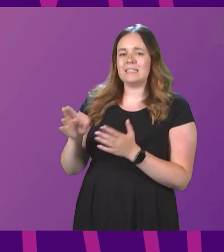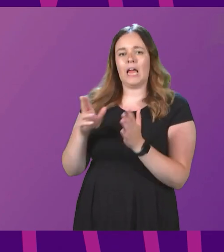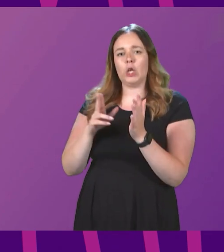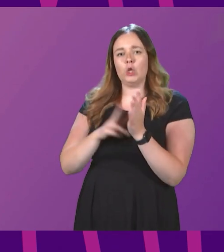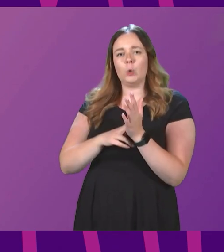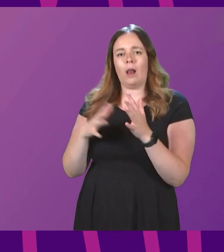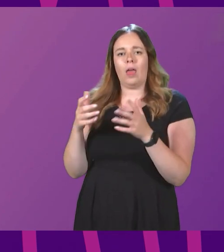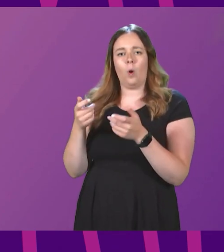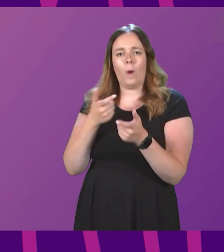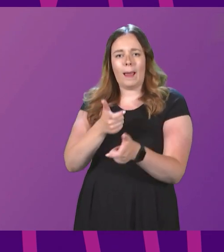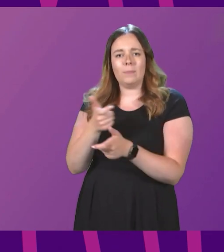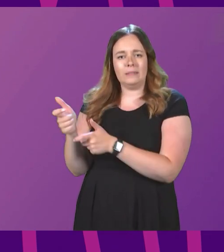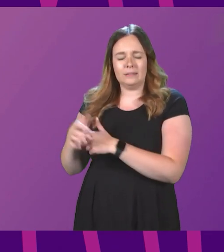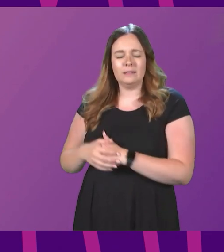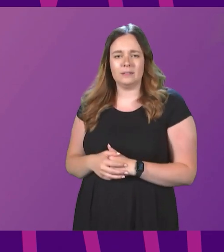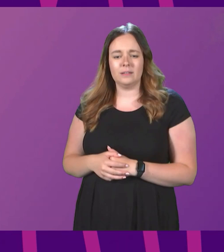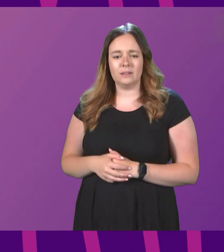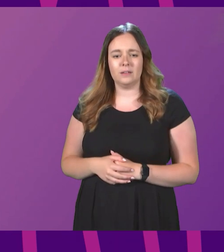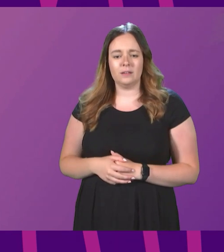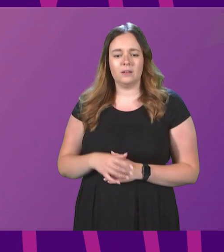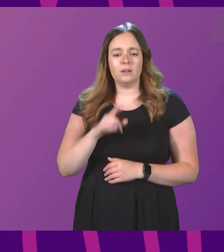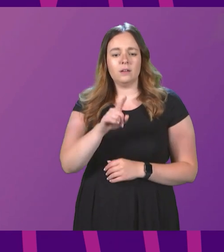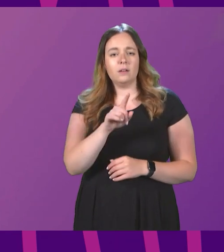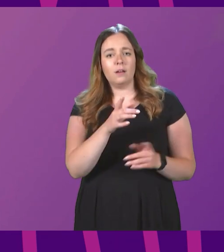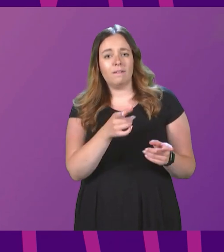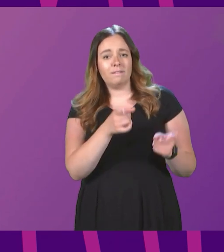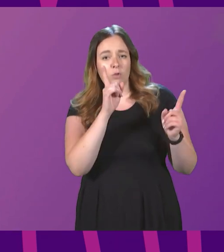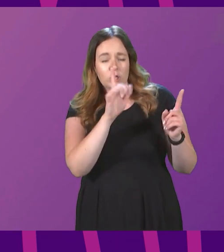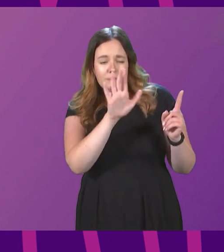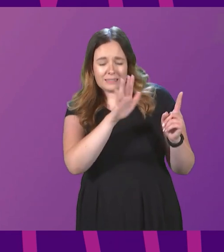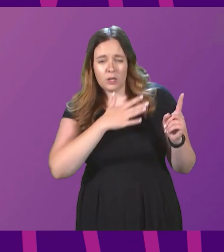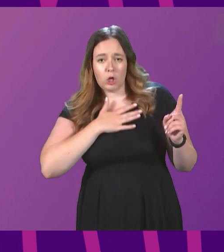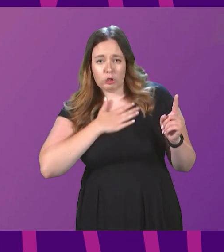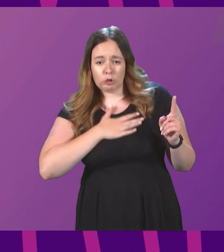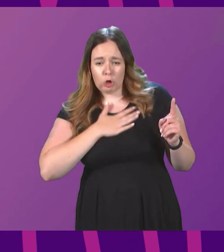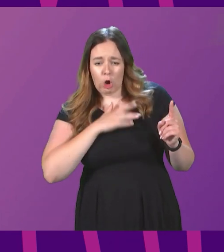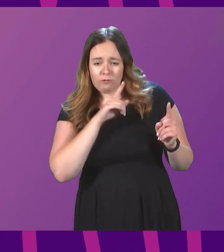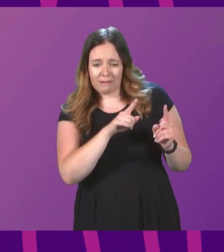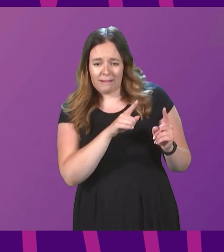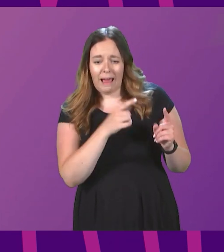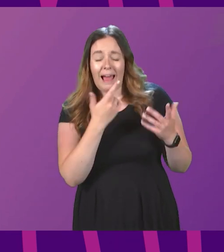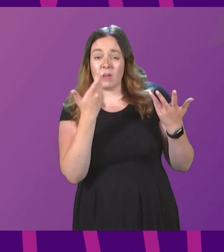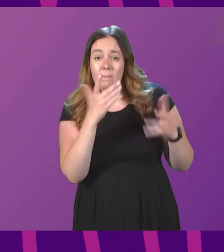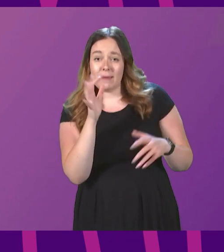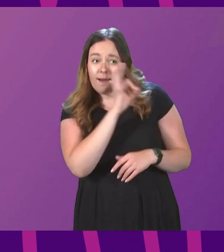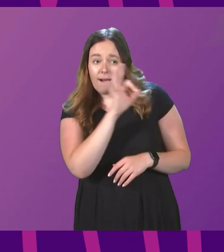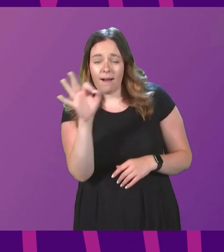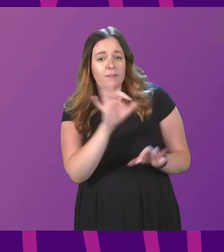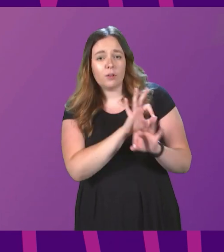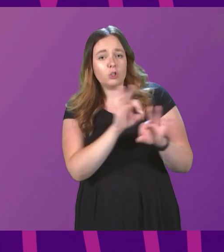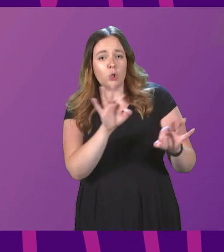Presiding officer, independence will not